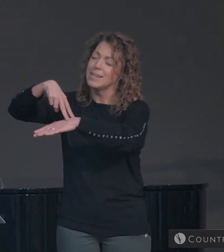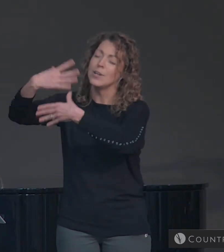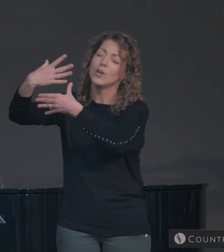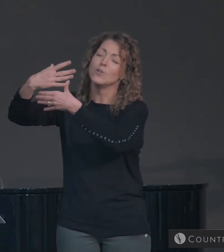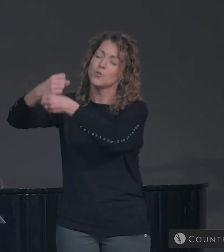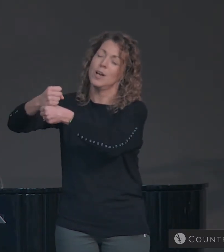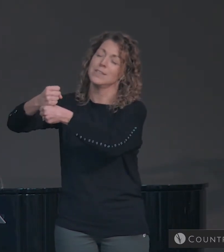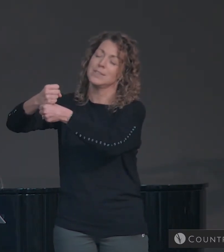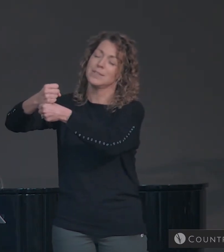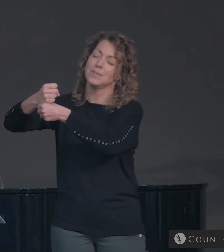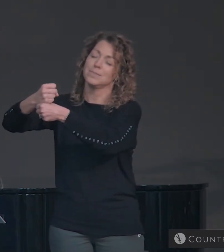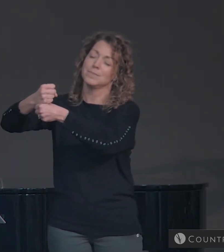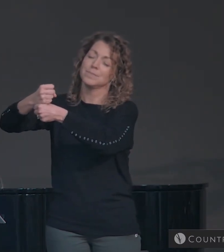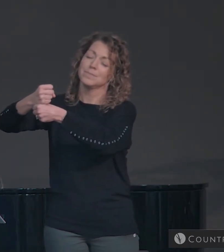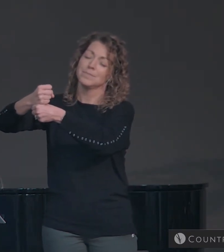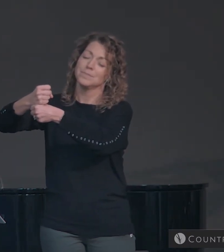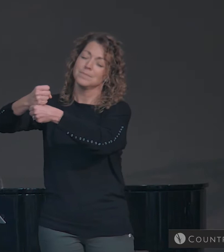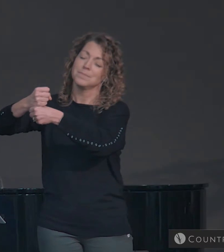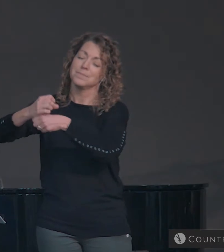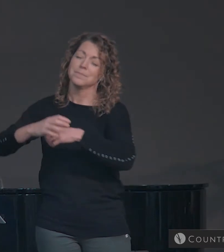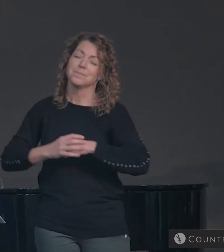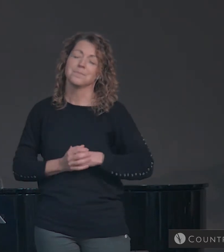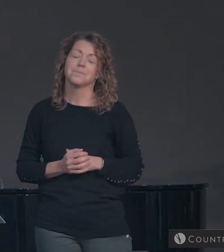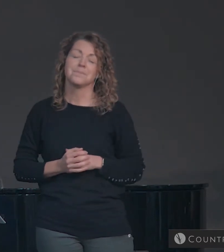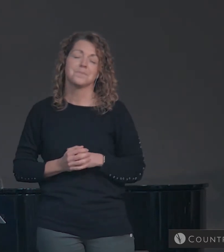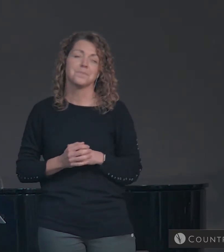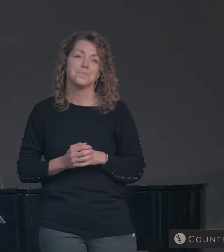Christ I'll stand.